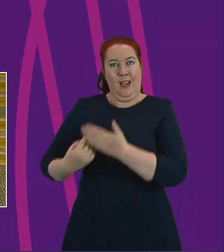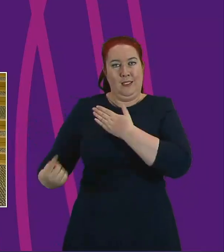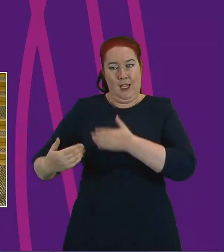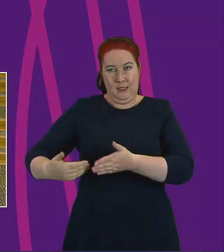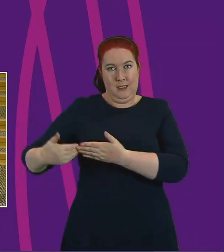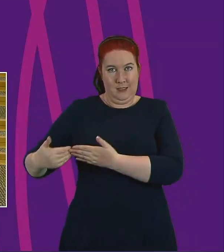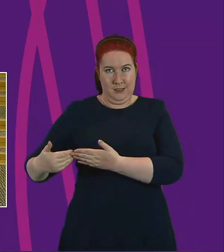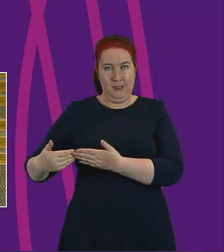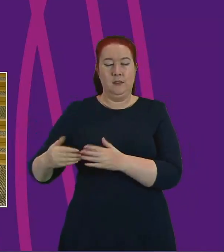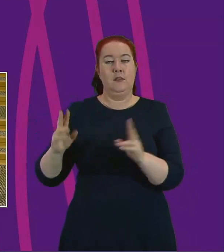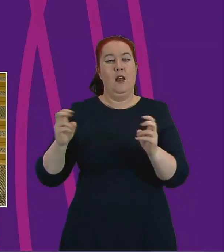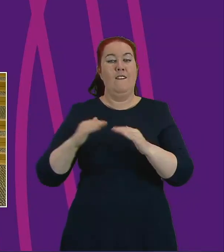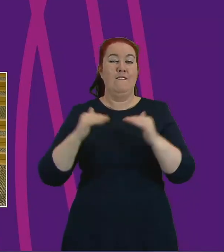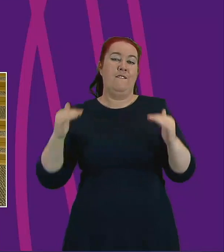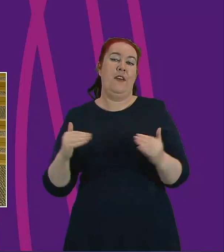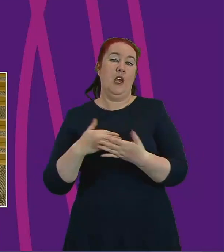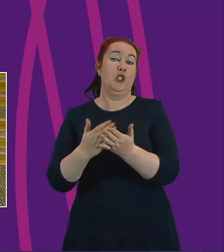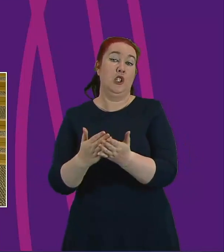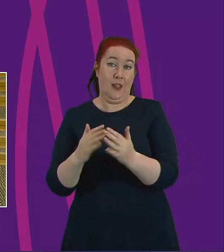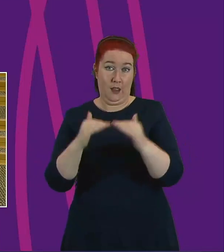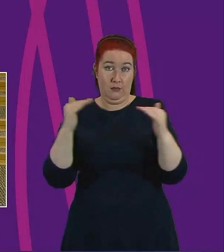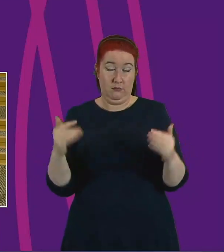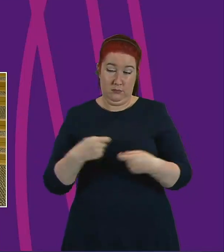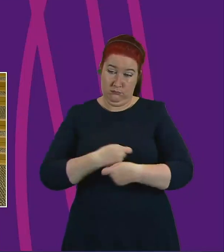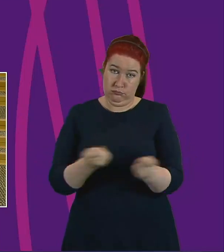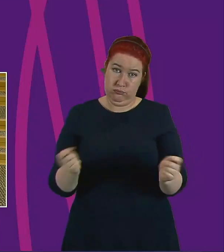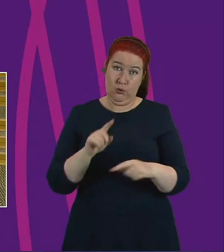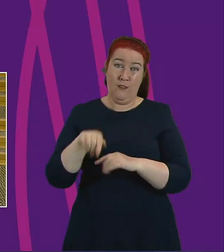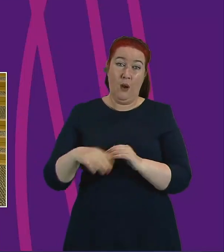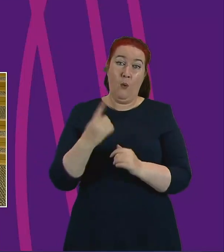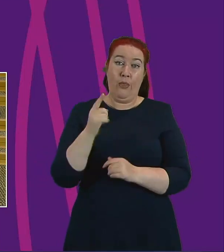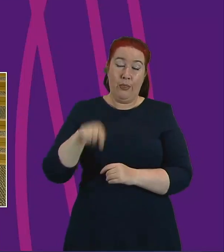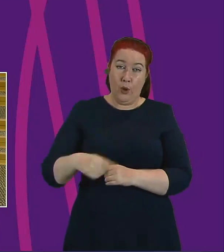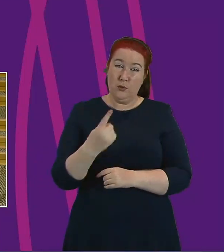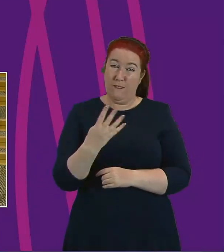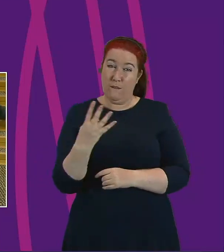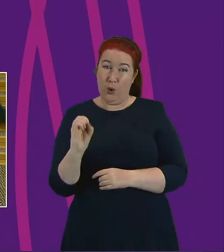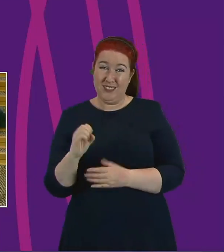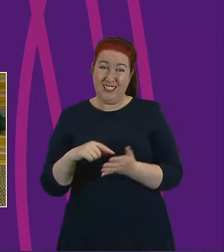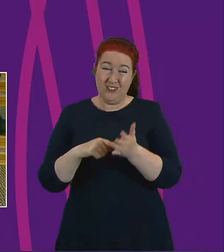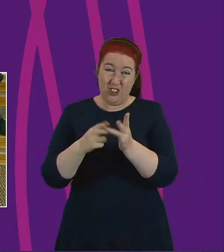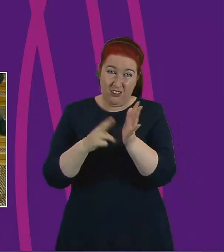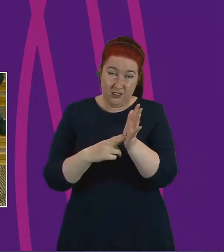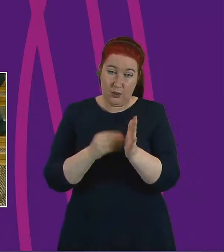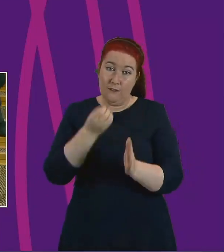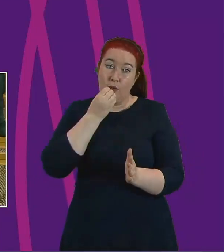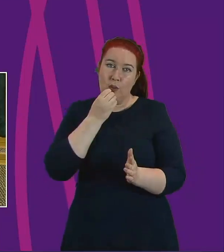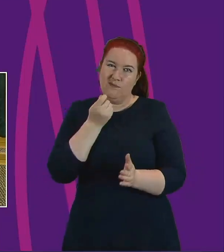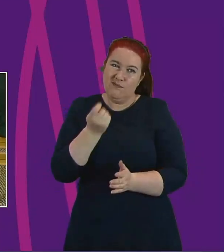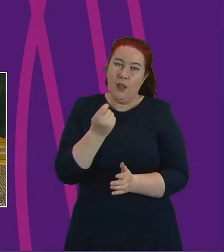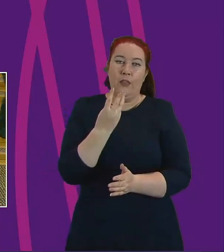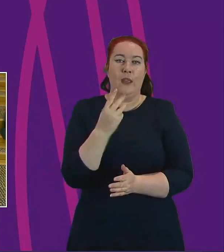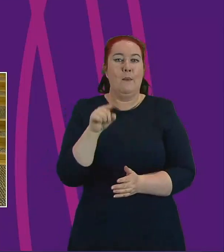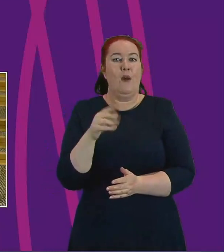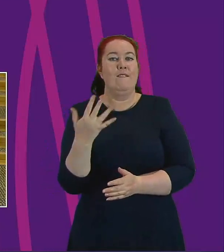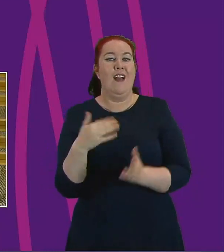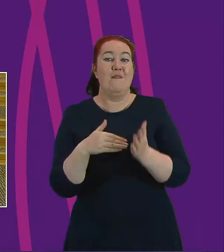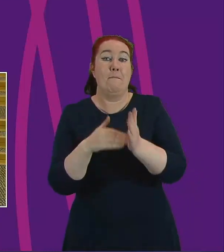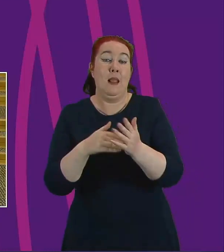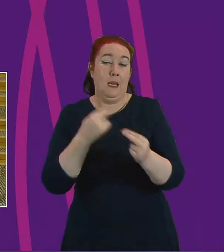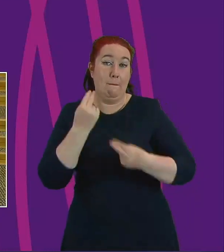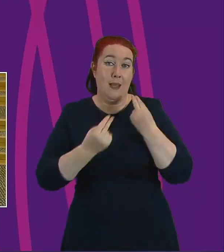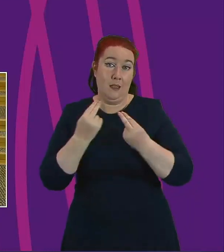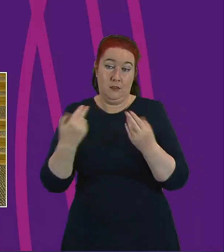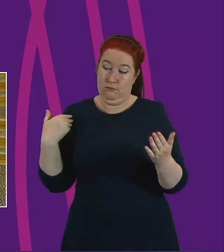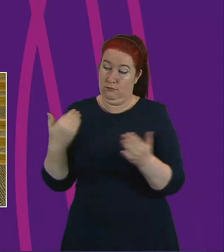Fairshare has distributed over 1,440 tonnes of food equivalent to almost 3.5 million meals since the 23rd of